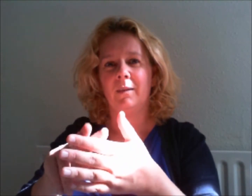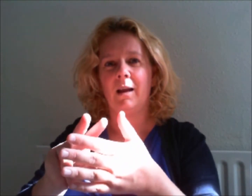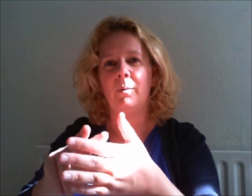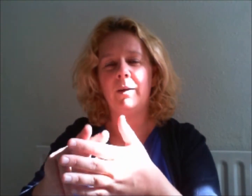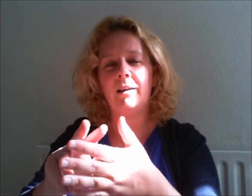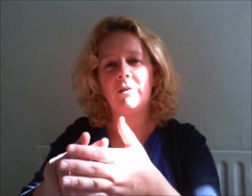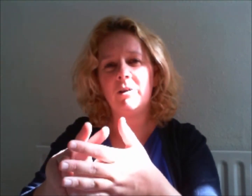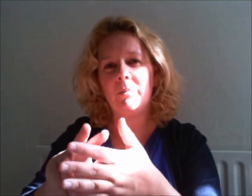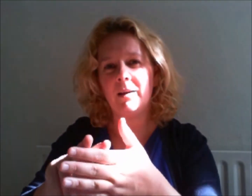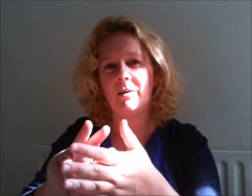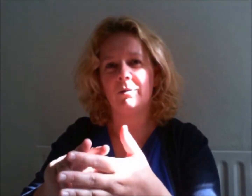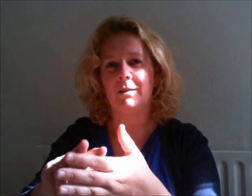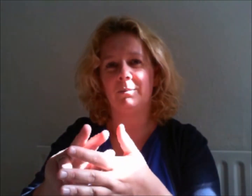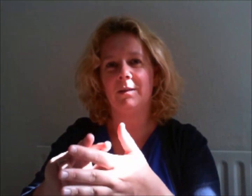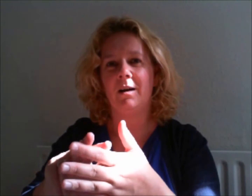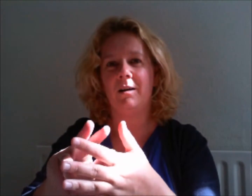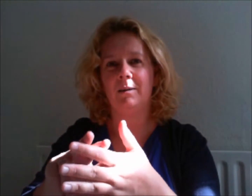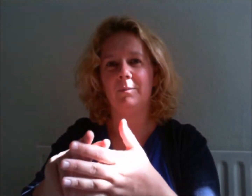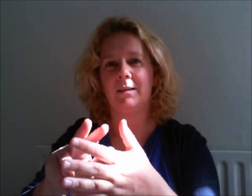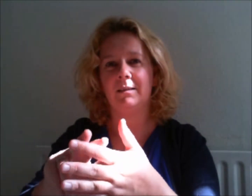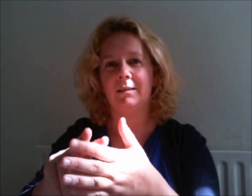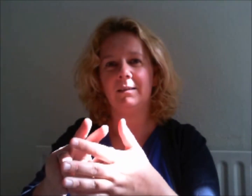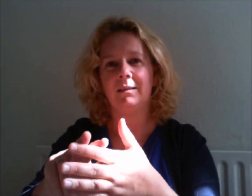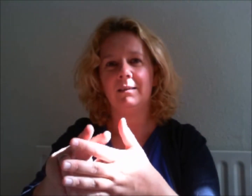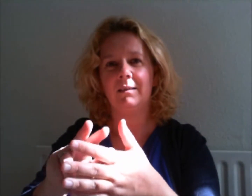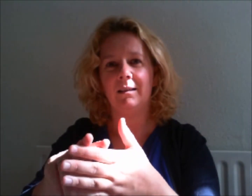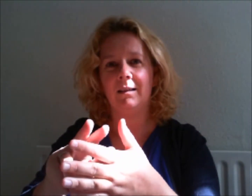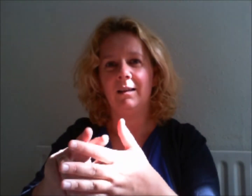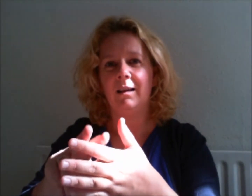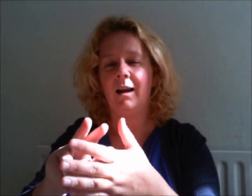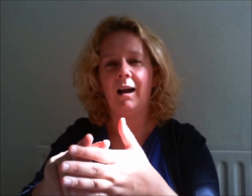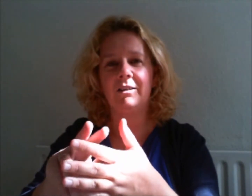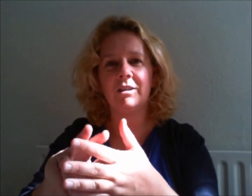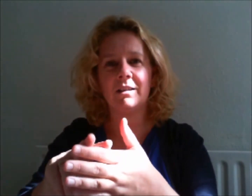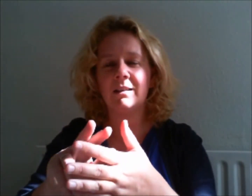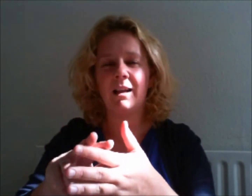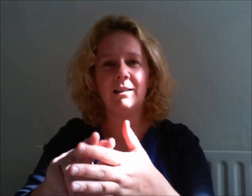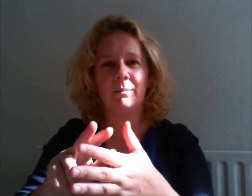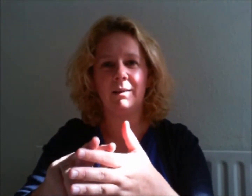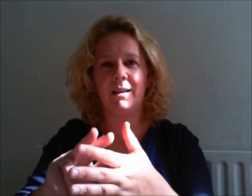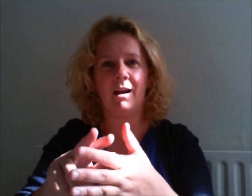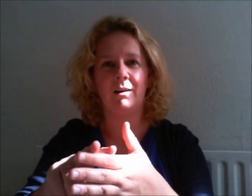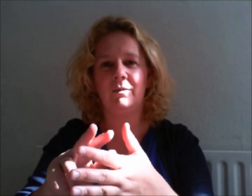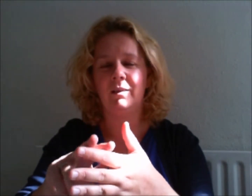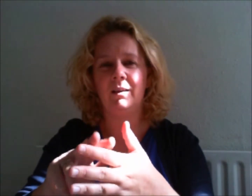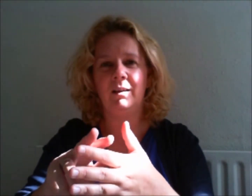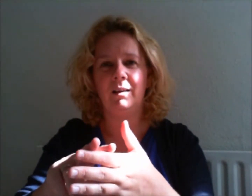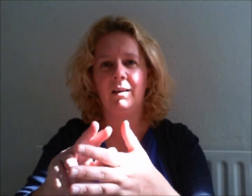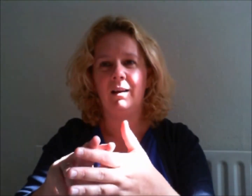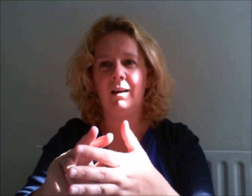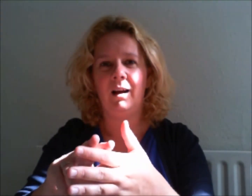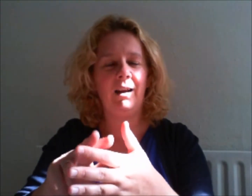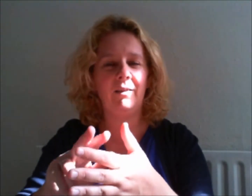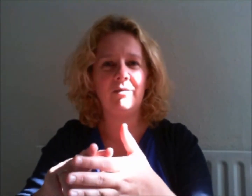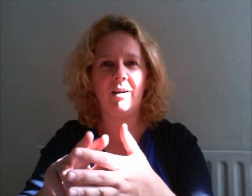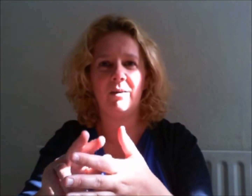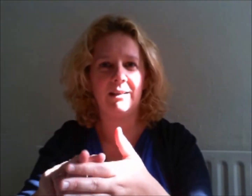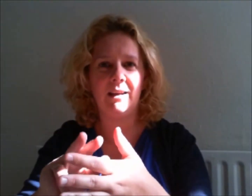And when I look at my goals sometimes, I just say to myself, I have no idea